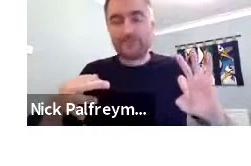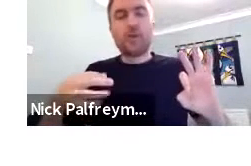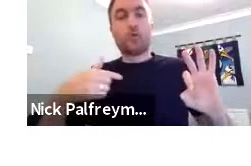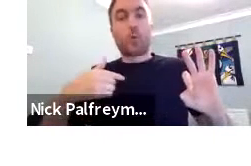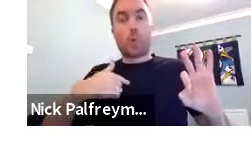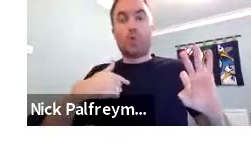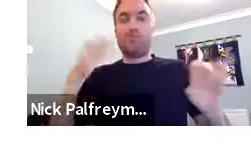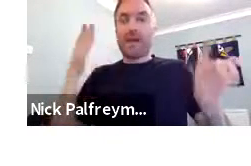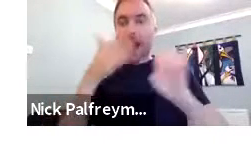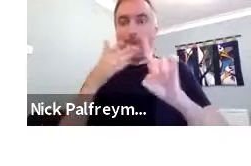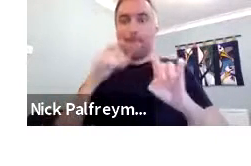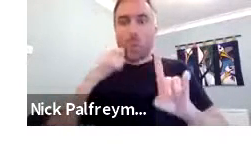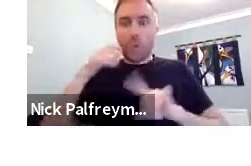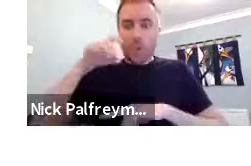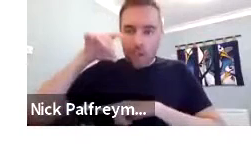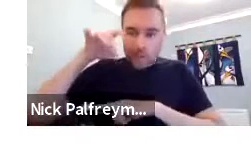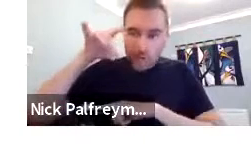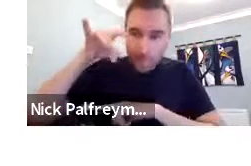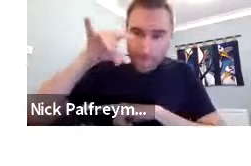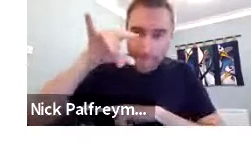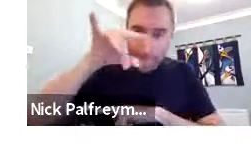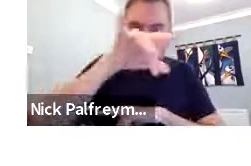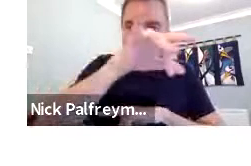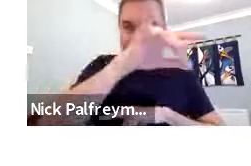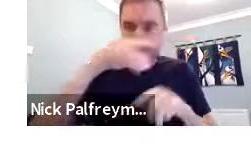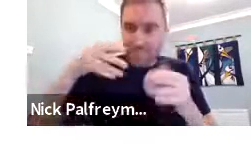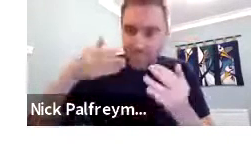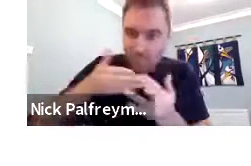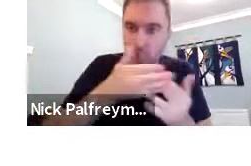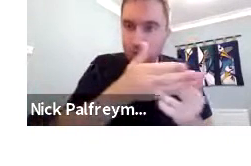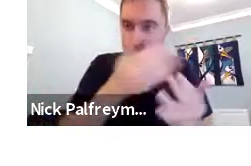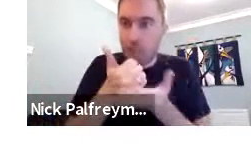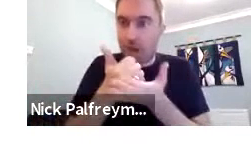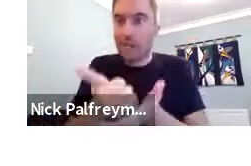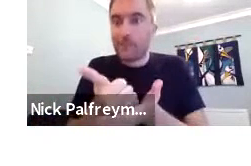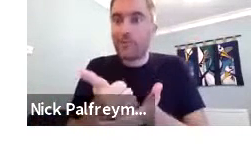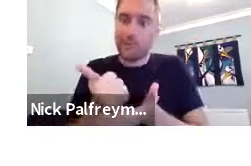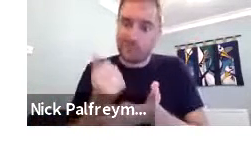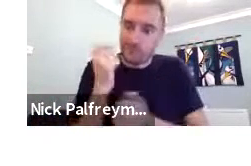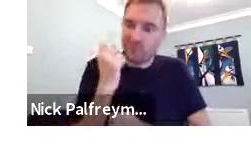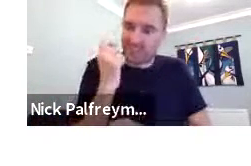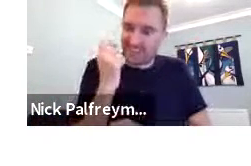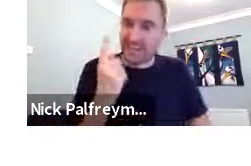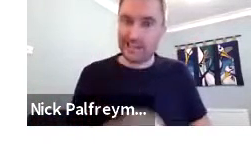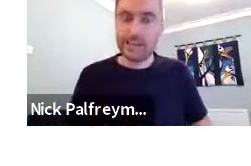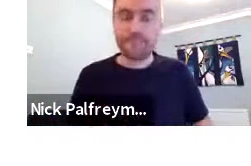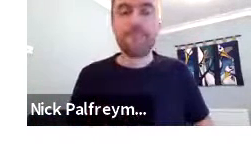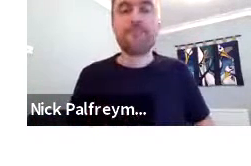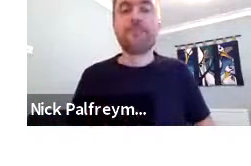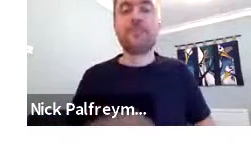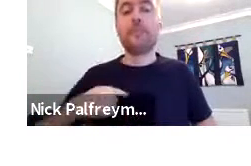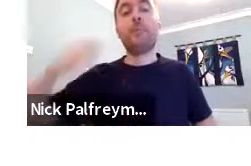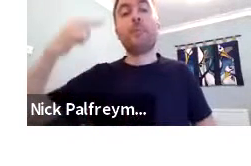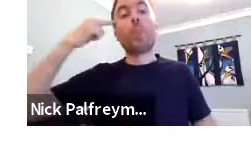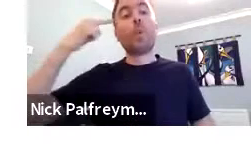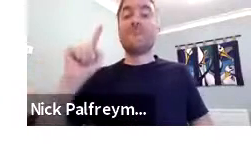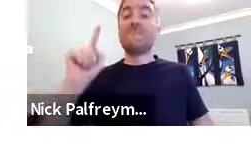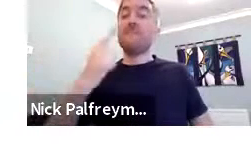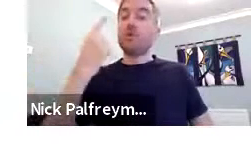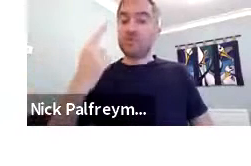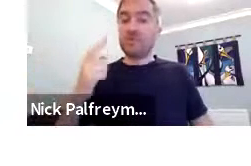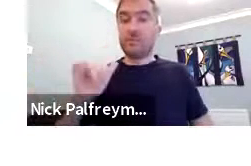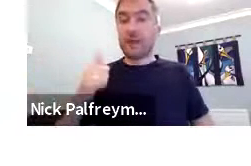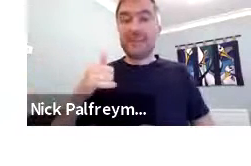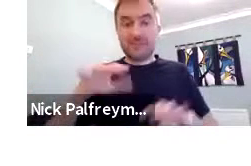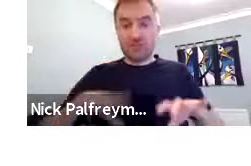sign language linguistics, or maybe not so much. So, I'll just, you know, go through a little bit to help you understand